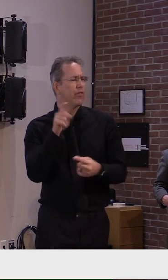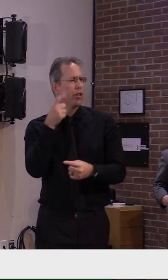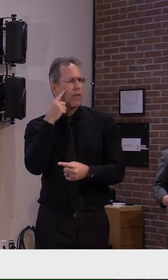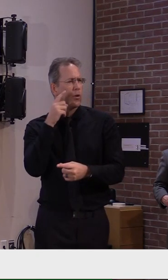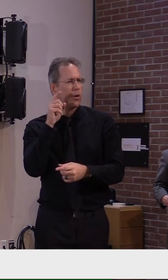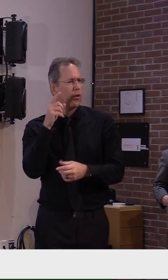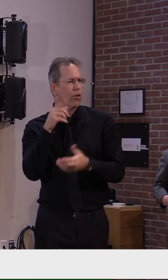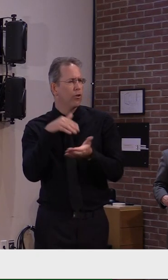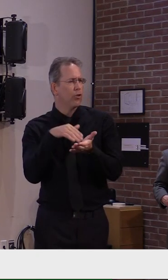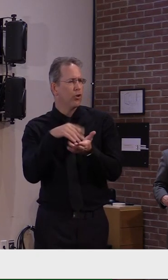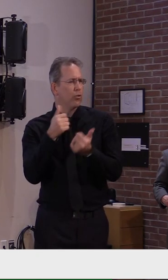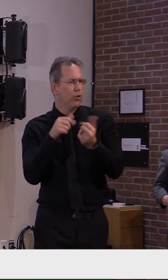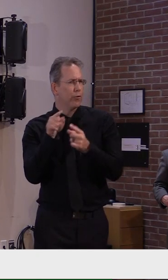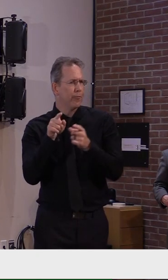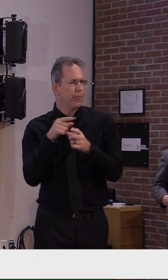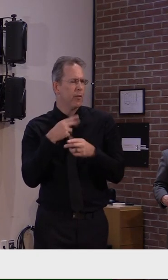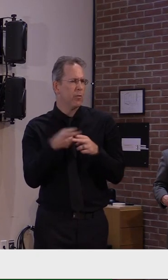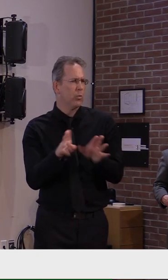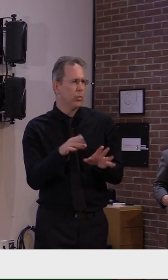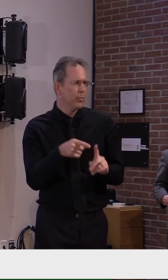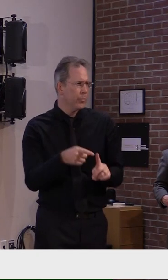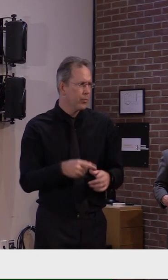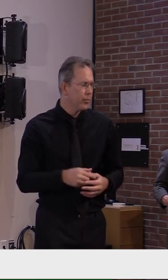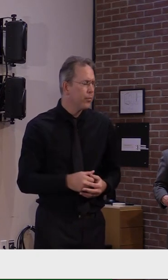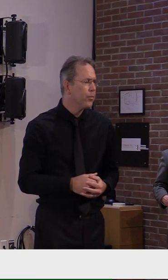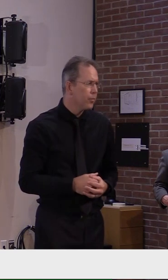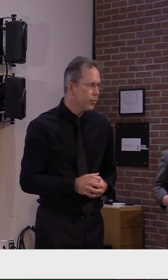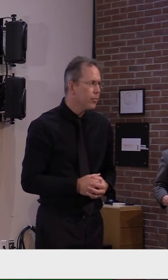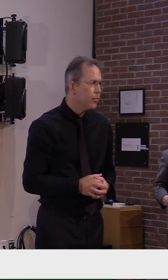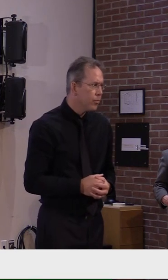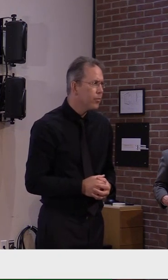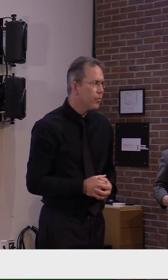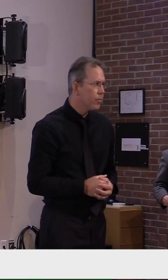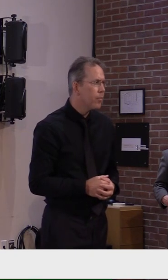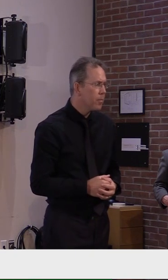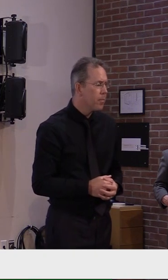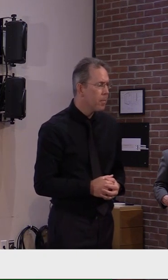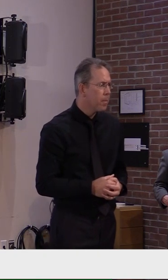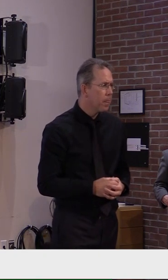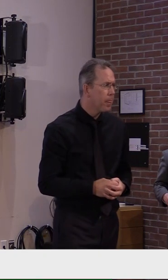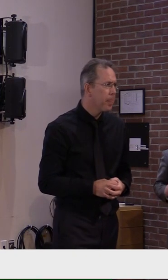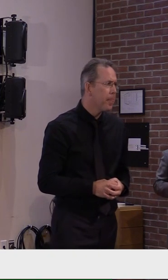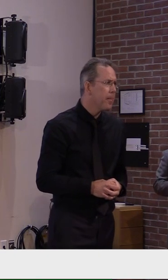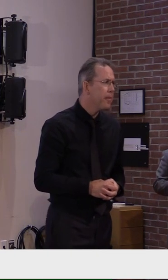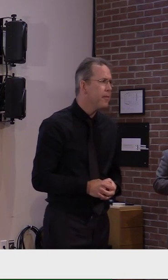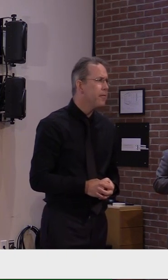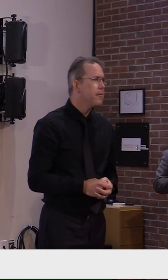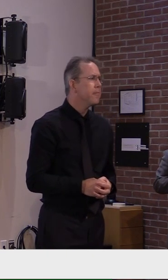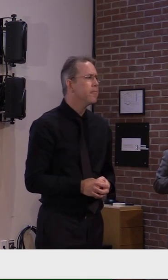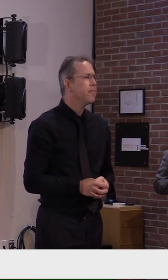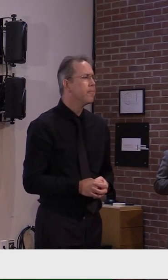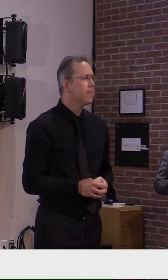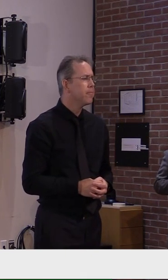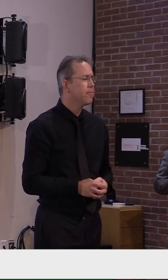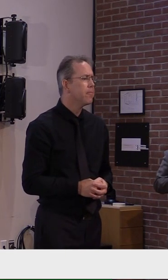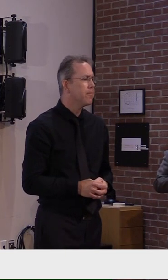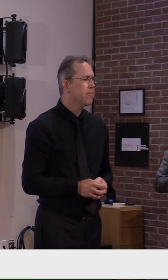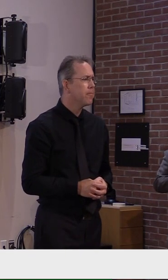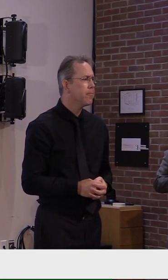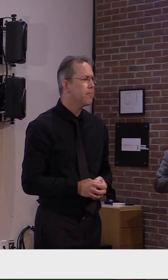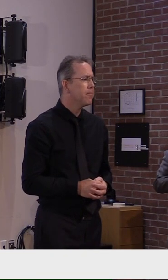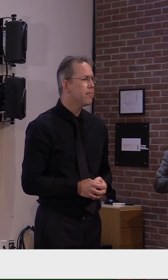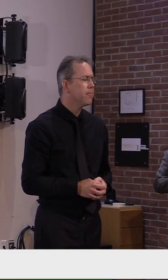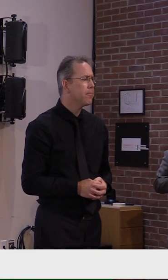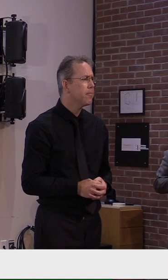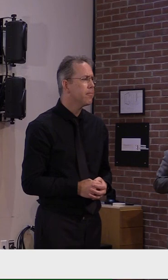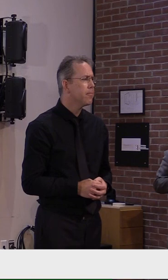characterized some of the behaviors that were exhibited in those 71 cases where social gatherings happening um and i just wanted to see